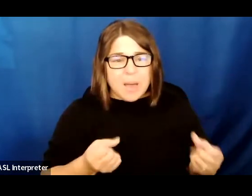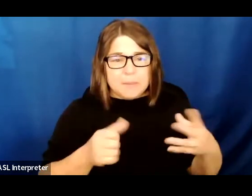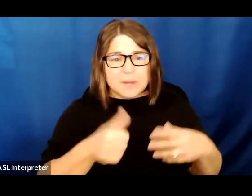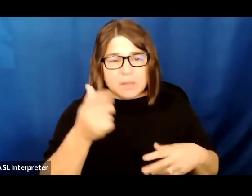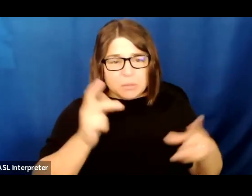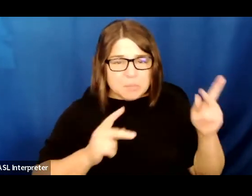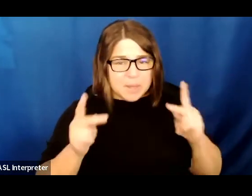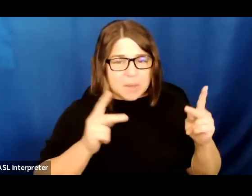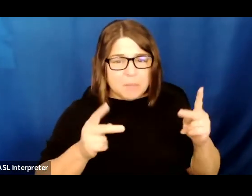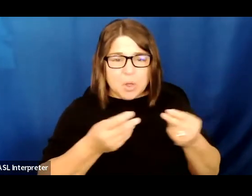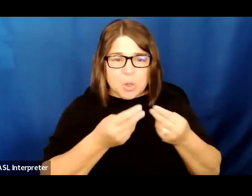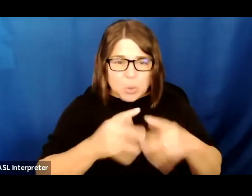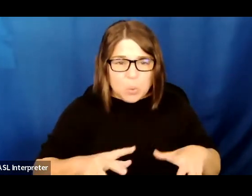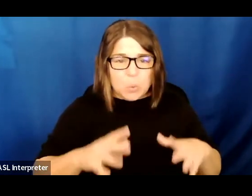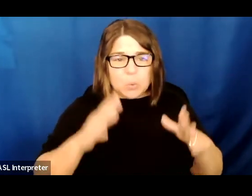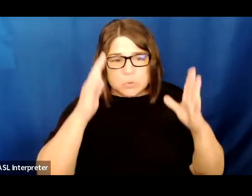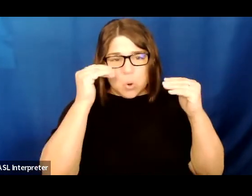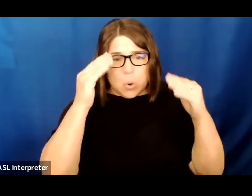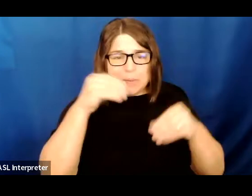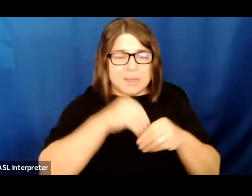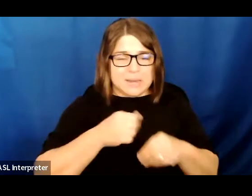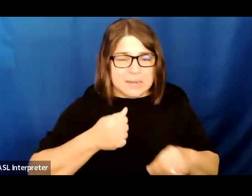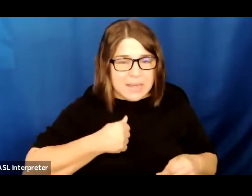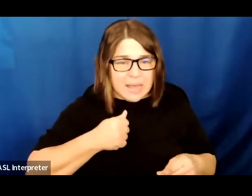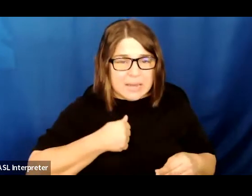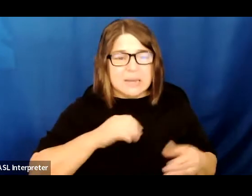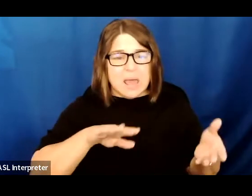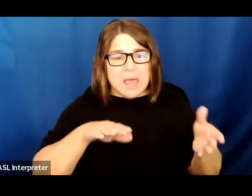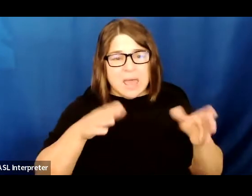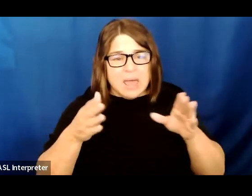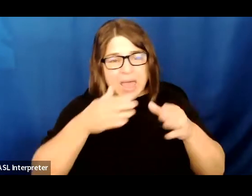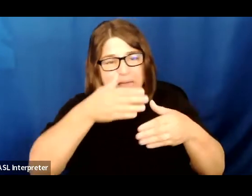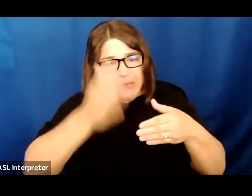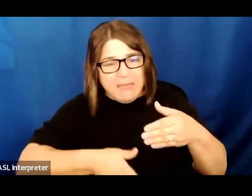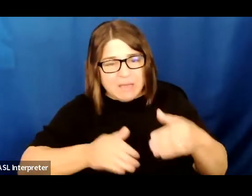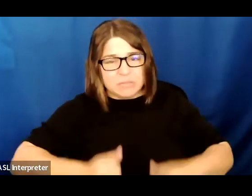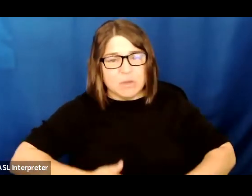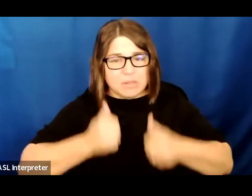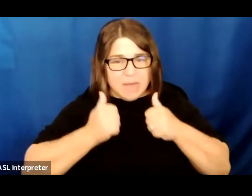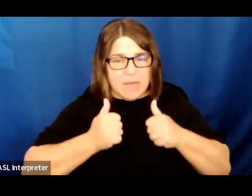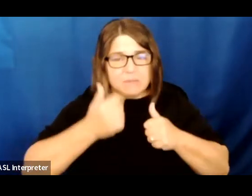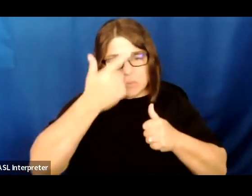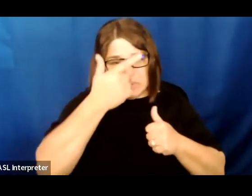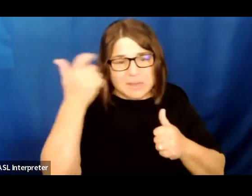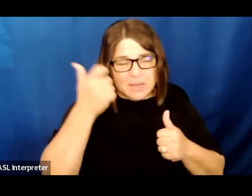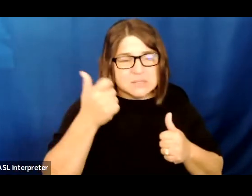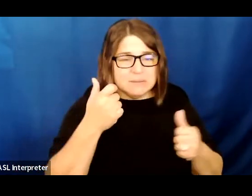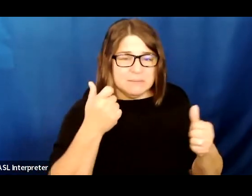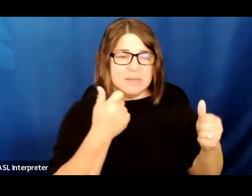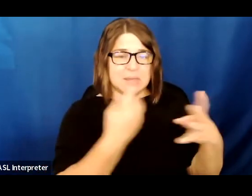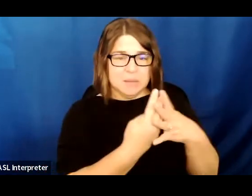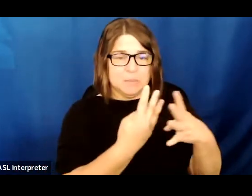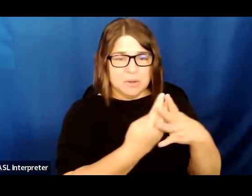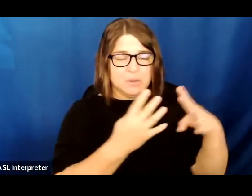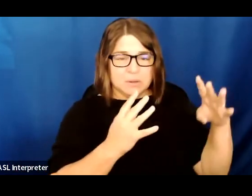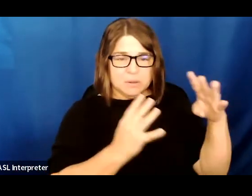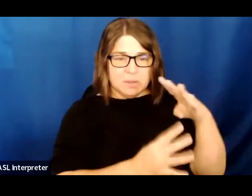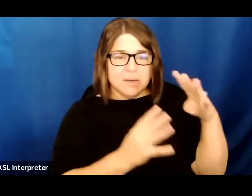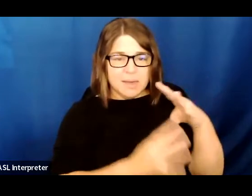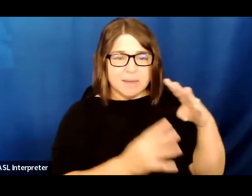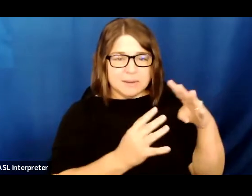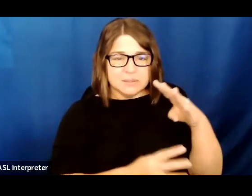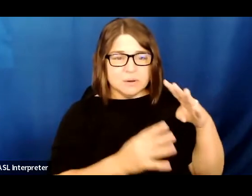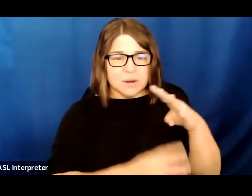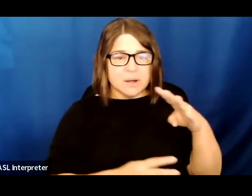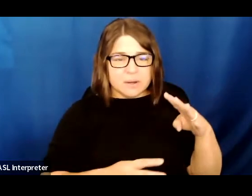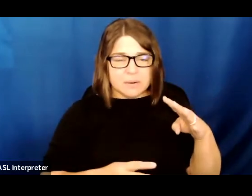faith in Canada and even their lives because of immigration detention. Last week, when